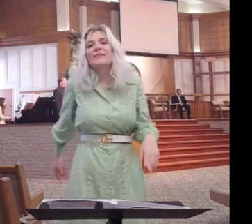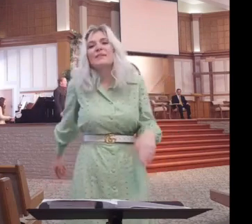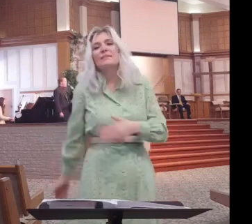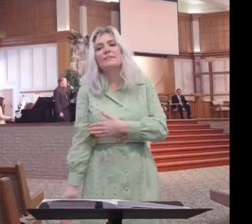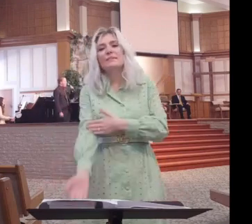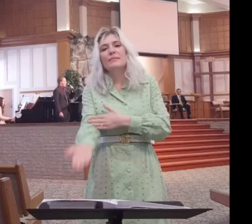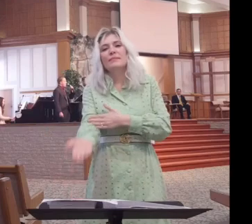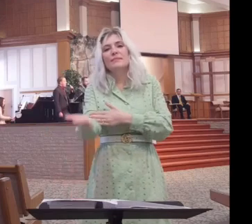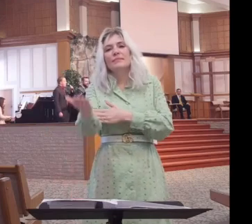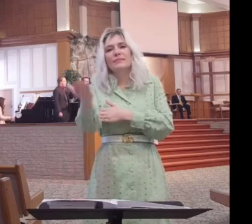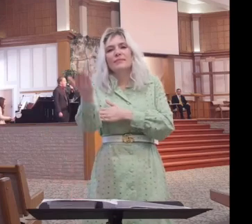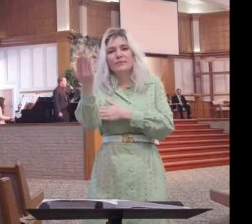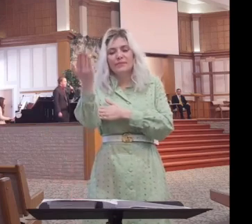morning,